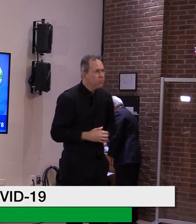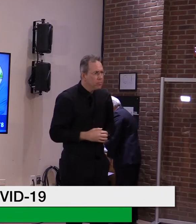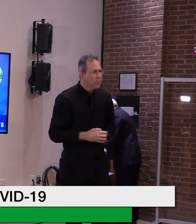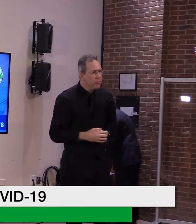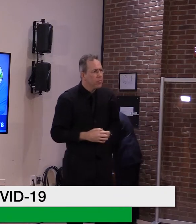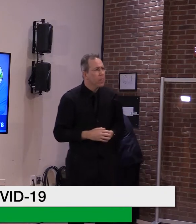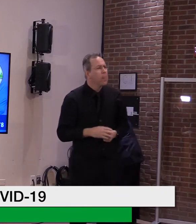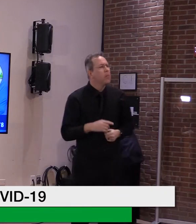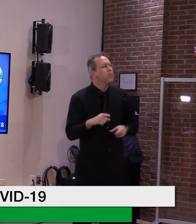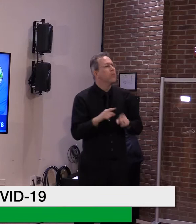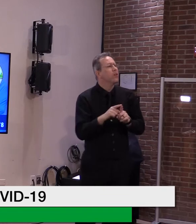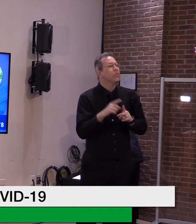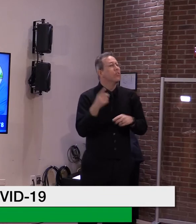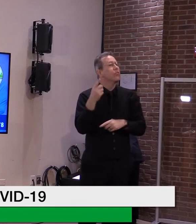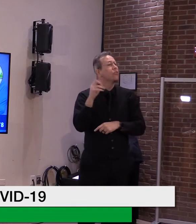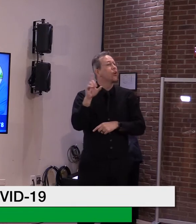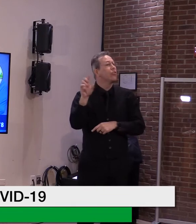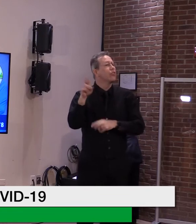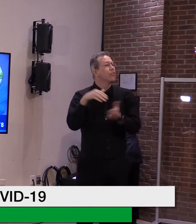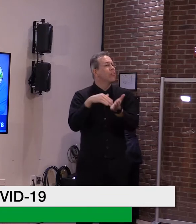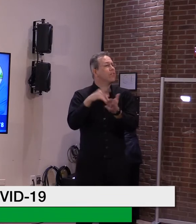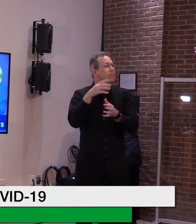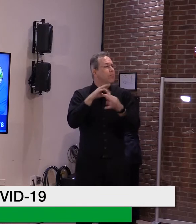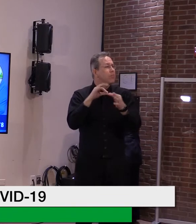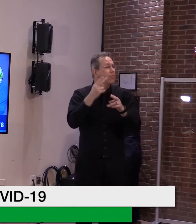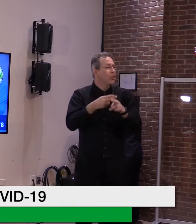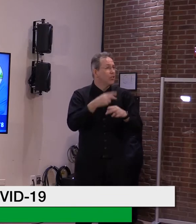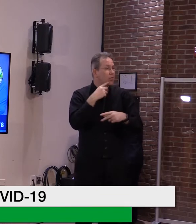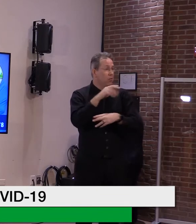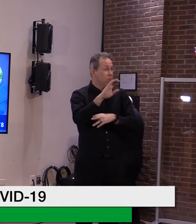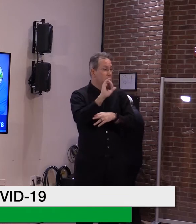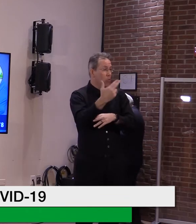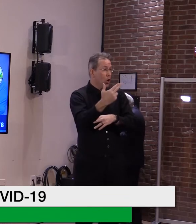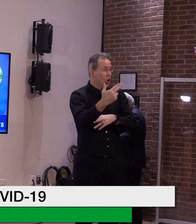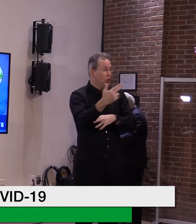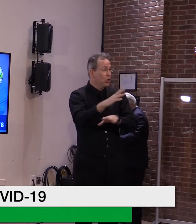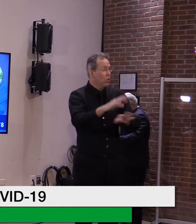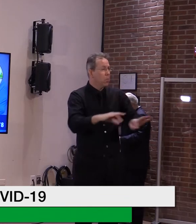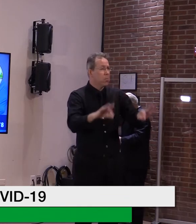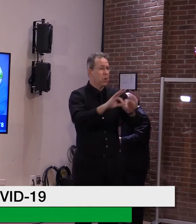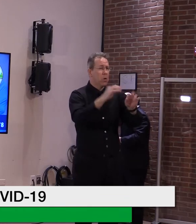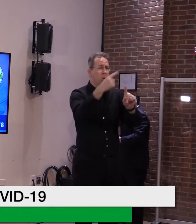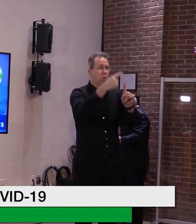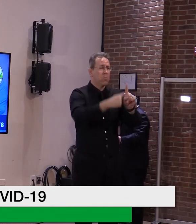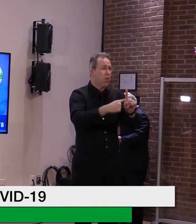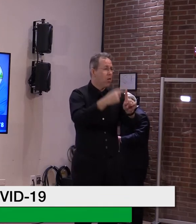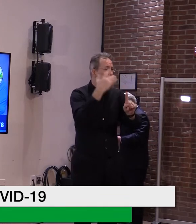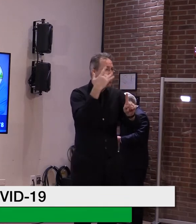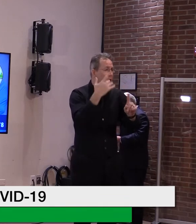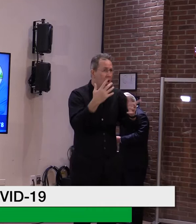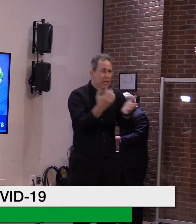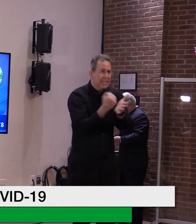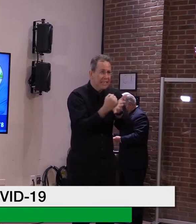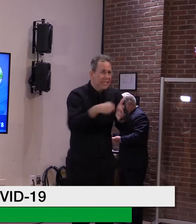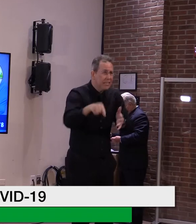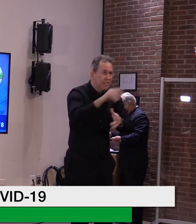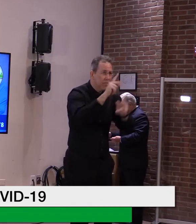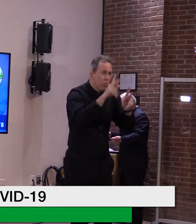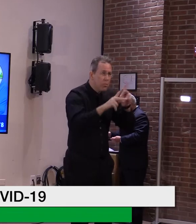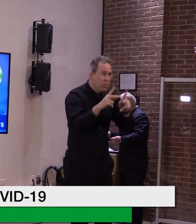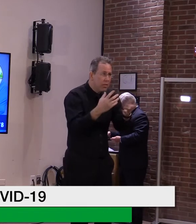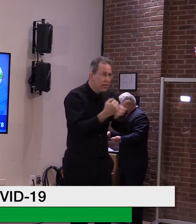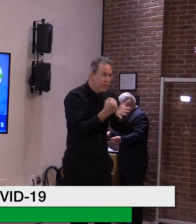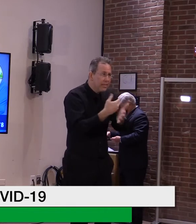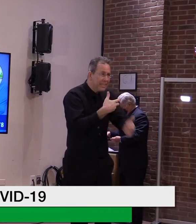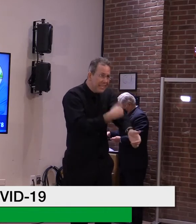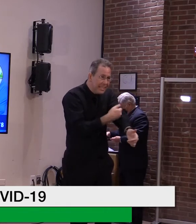for us here in Vermont and for our country, as a matter of fact. So we need to pay attention until we until we know exactly as